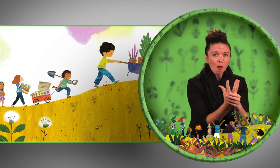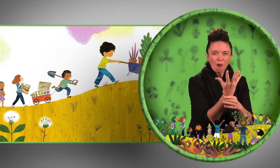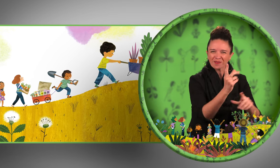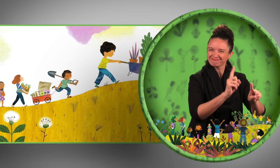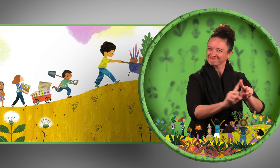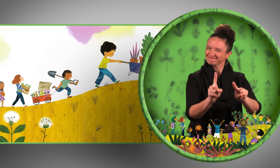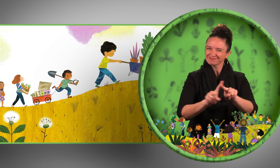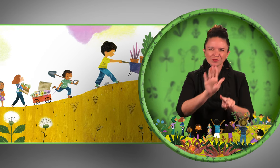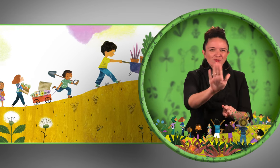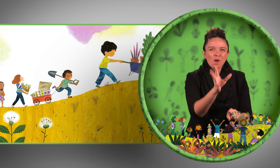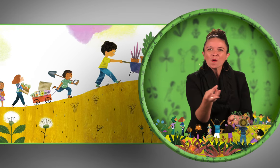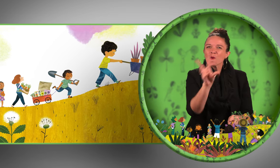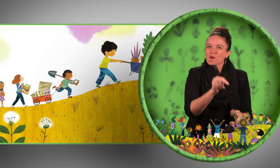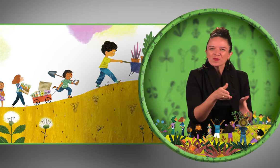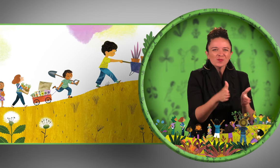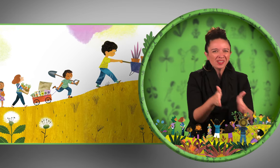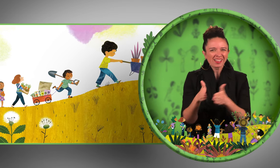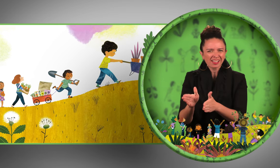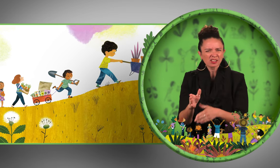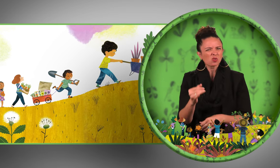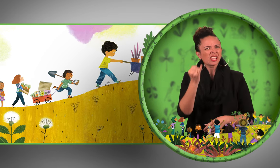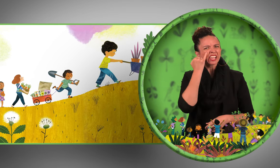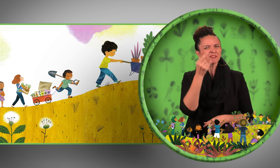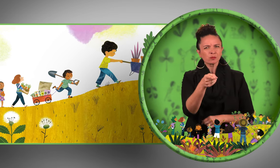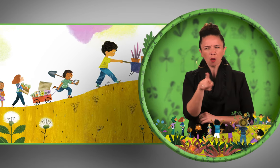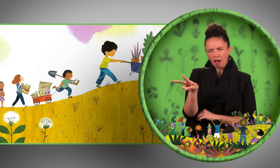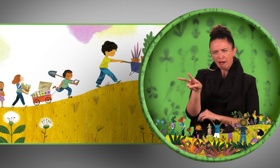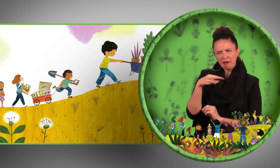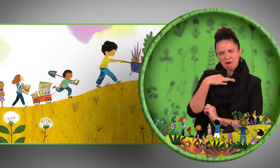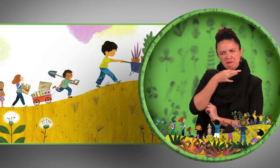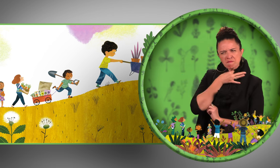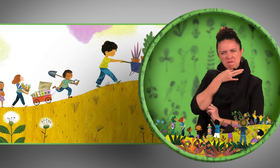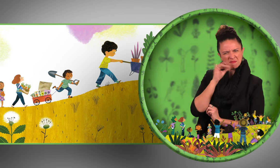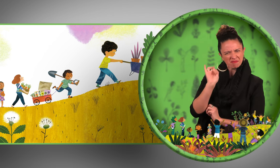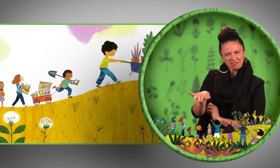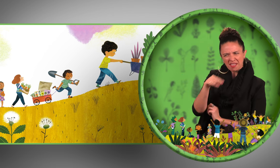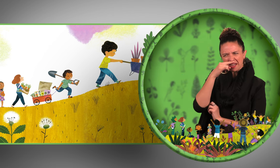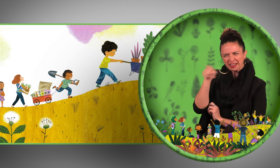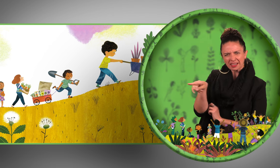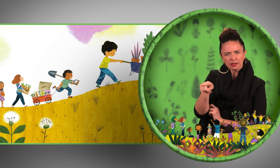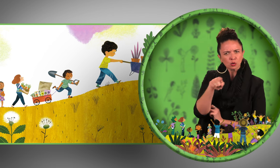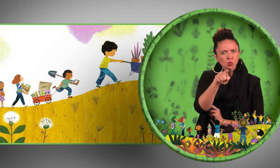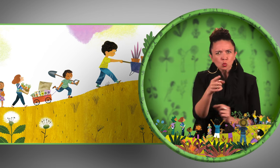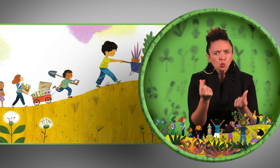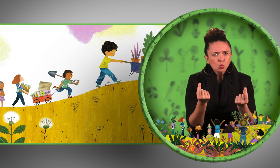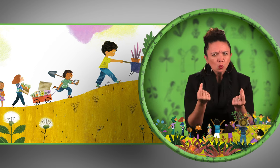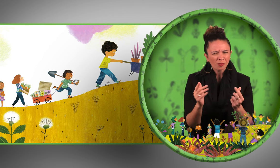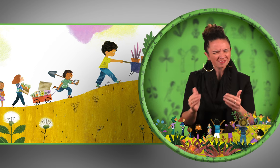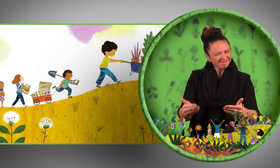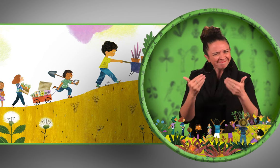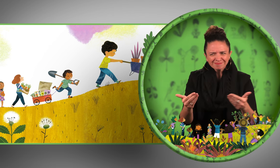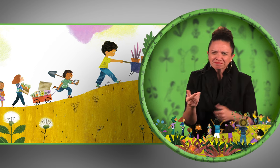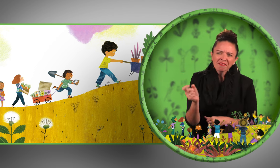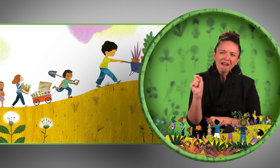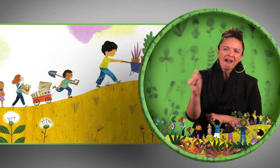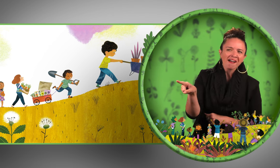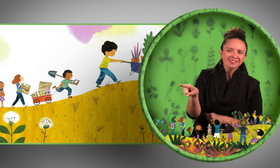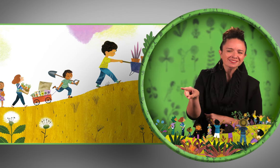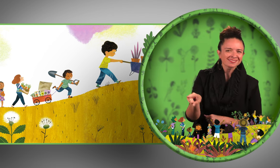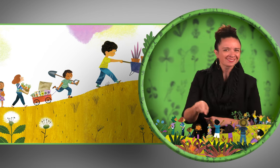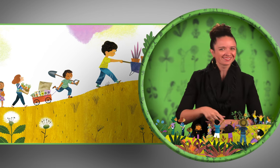Each of us grows in our own way, so if you are curious about other kids, just ask.